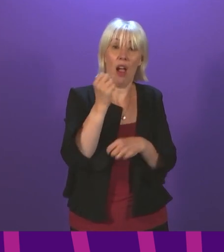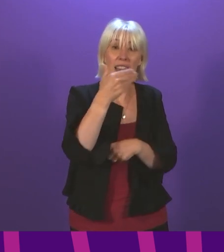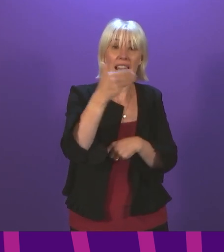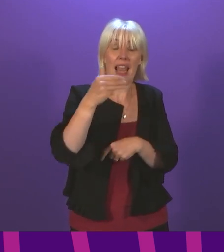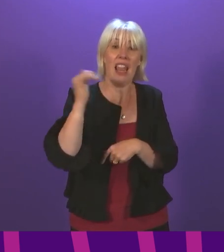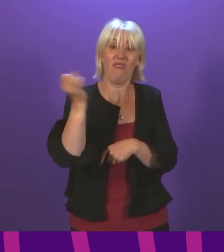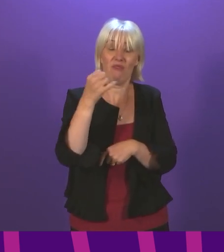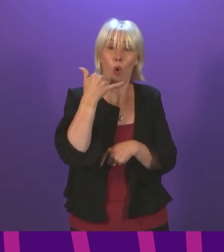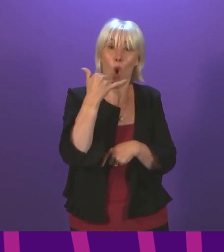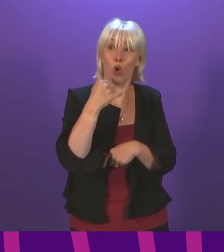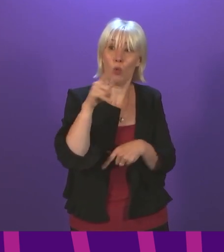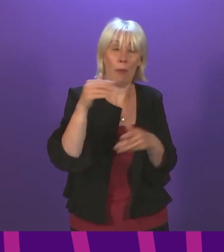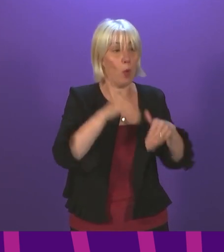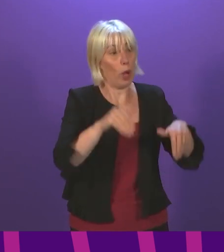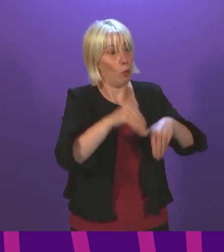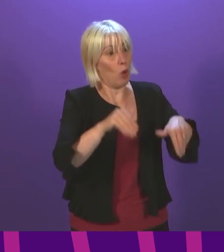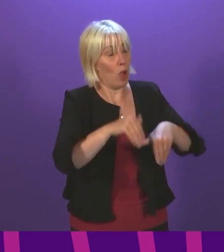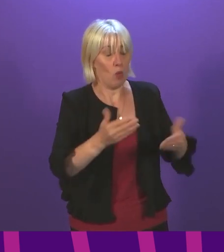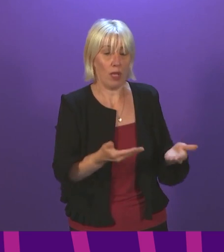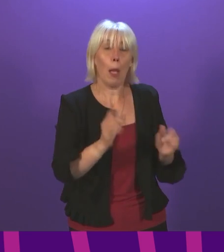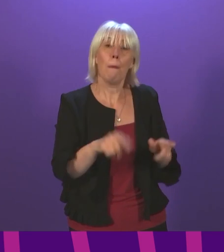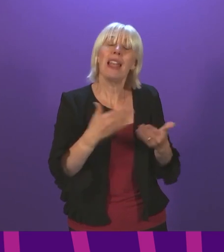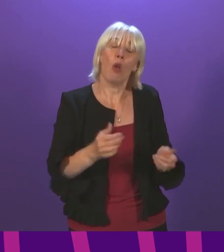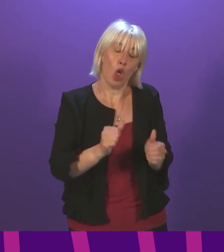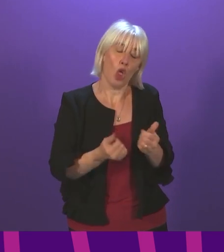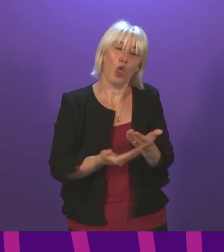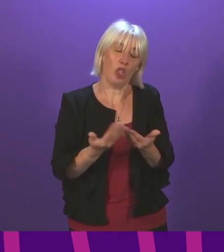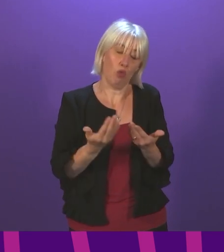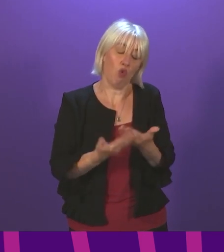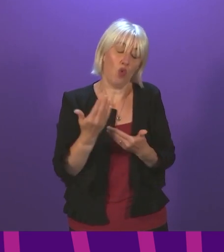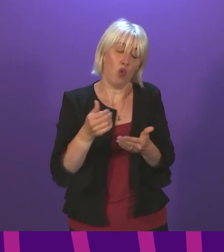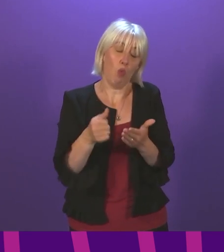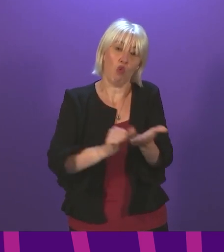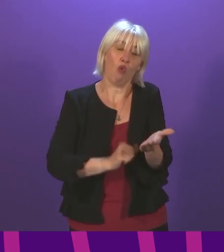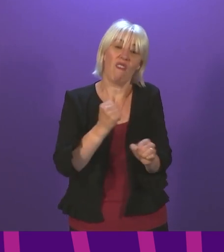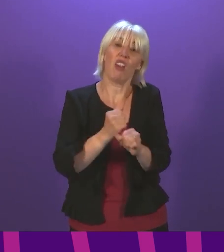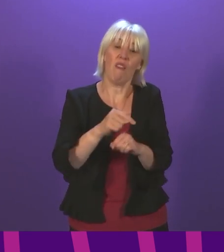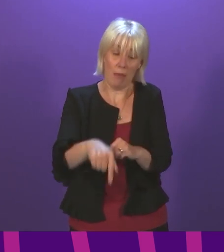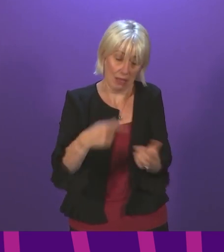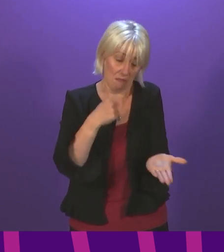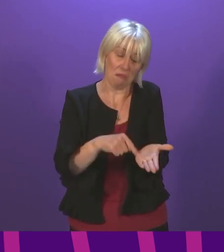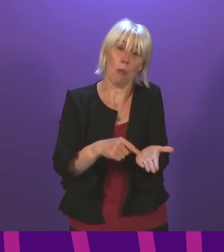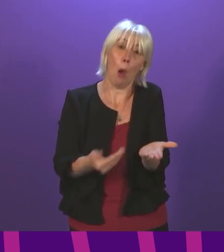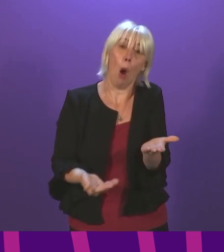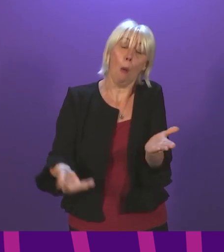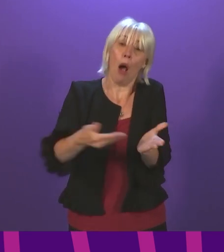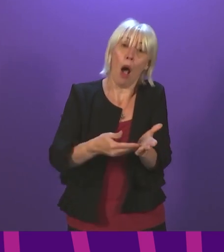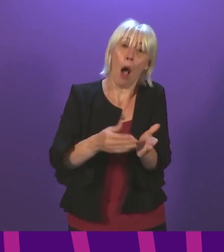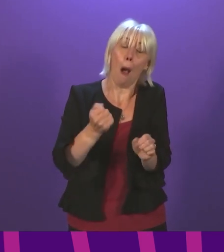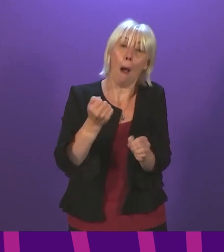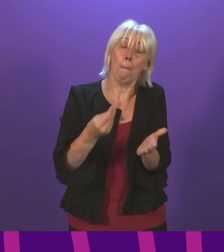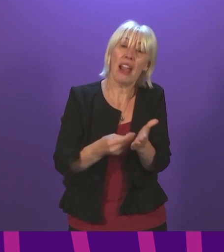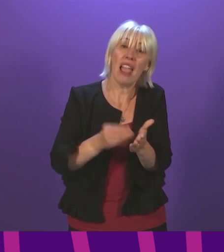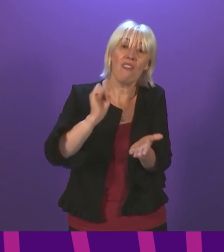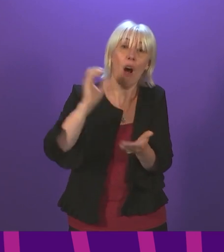But this week's programme for government set out nothing, no new money for the Scottish Ambulance Service. Will the First Minister accept that this